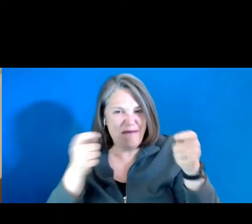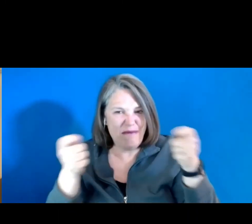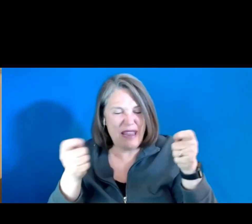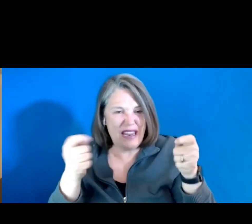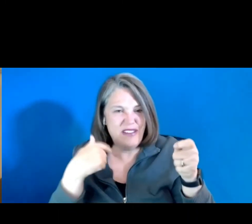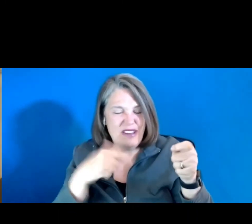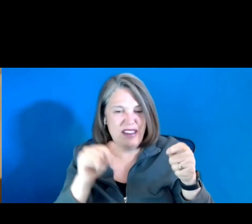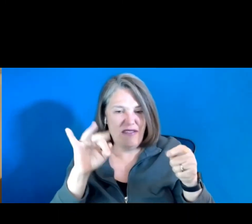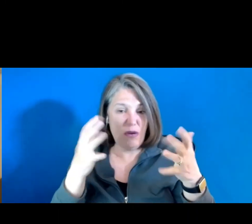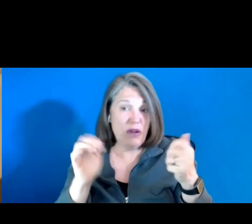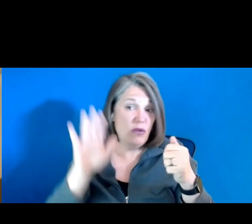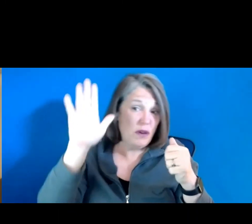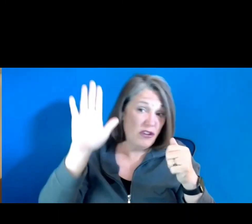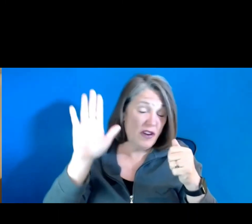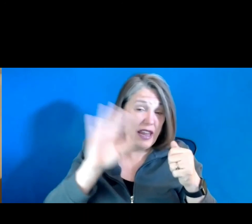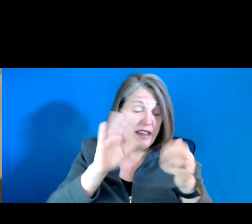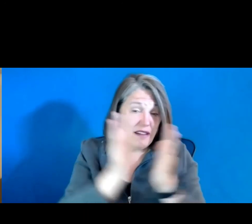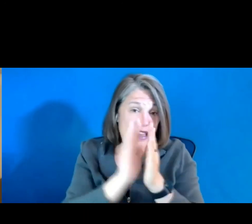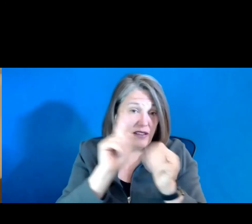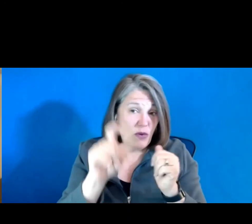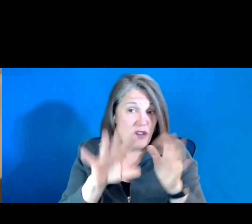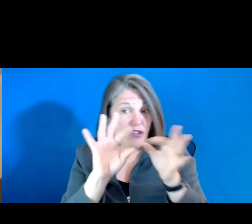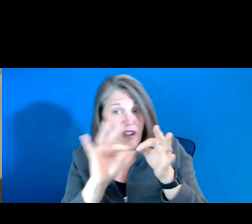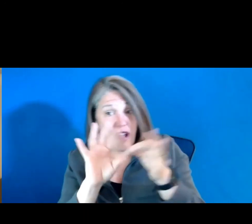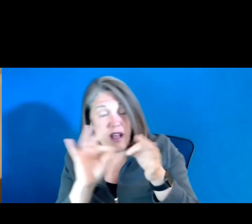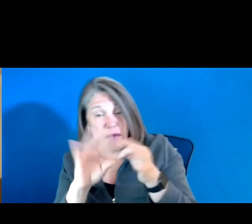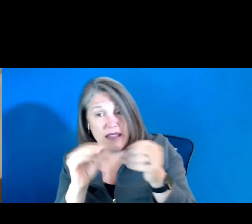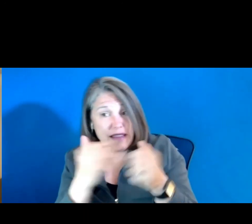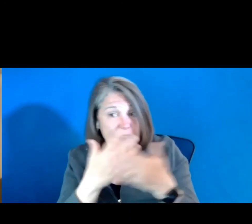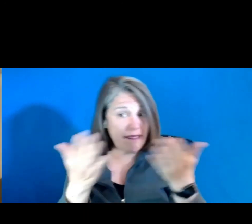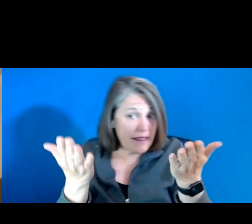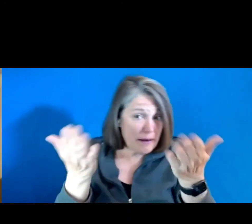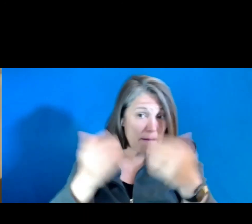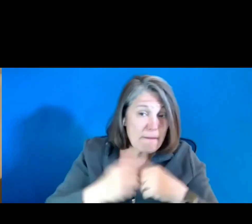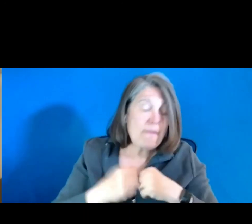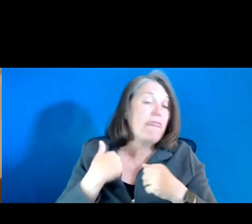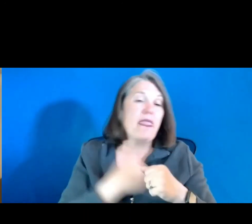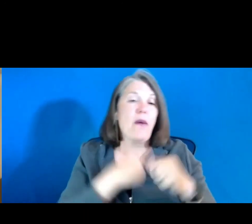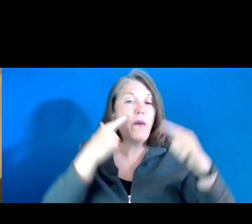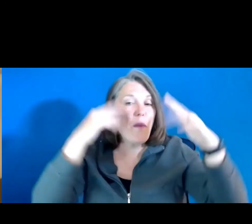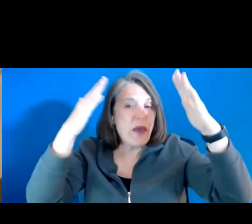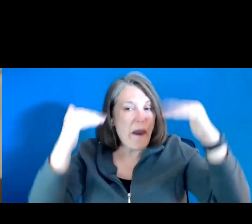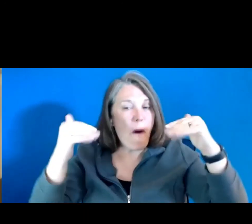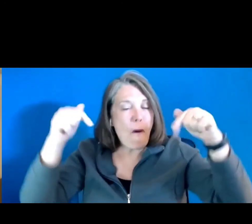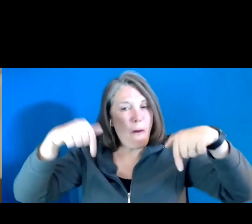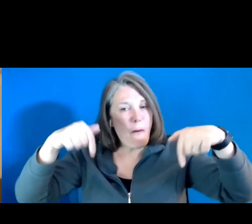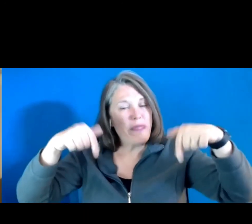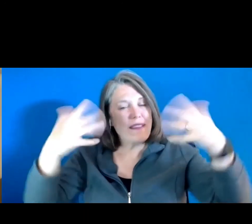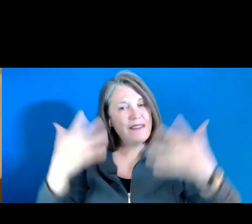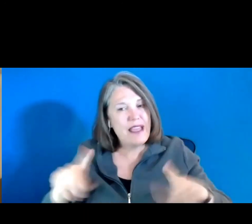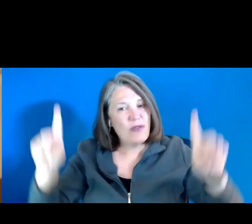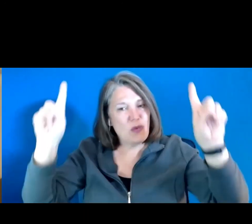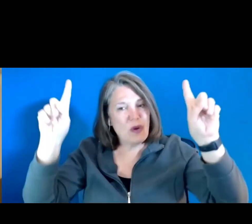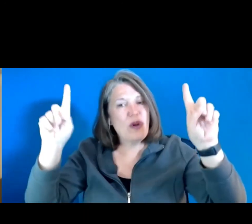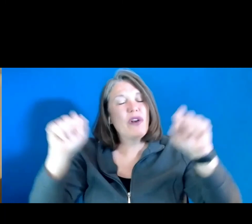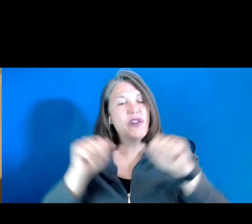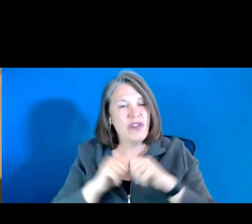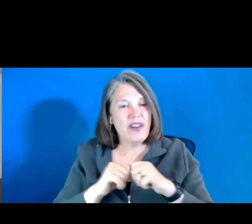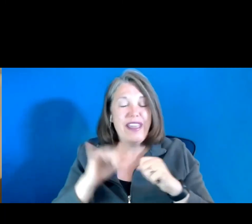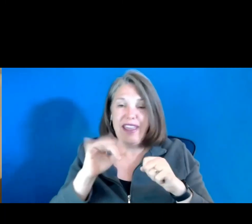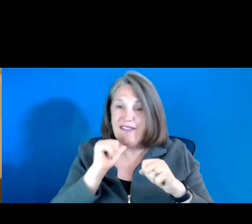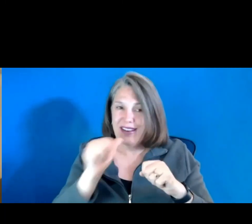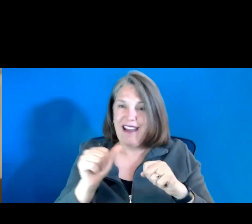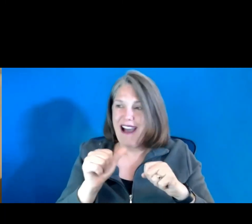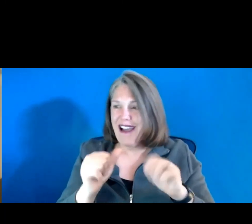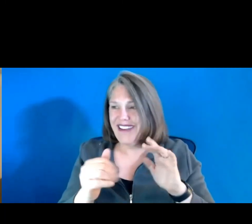raised hand questions, or comments, or anything else. We hope this has worked. If it hasn't, you can